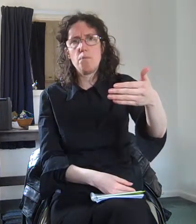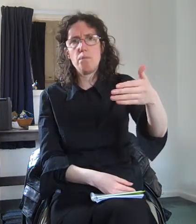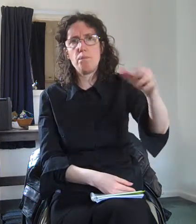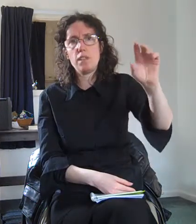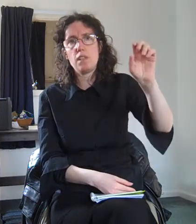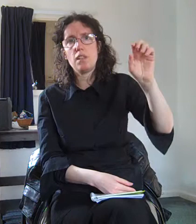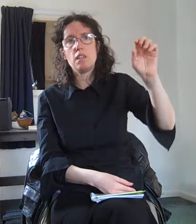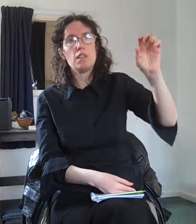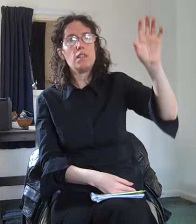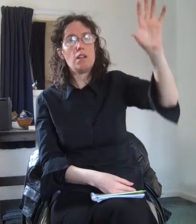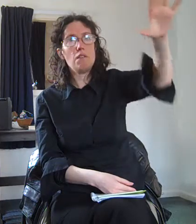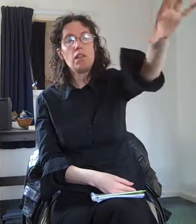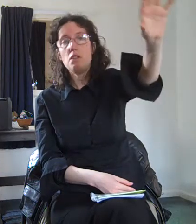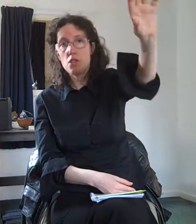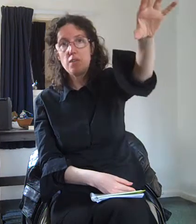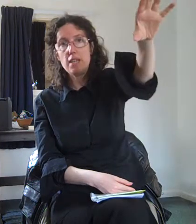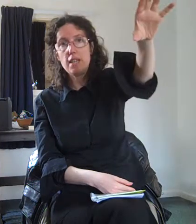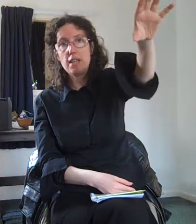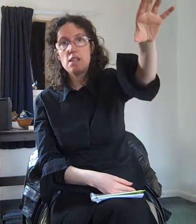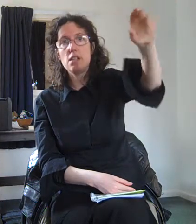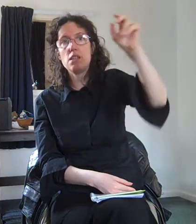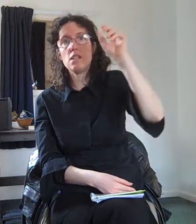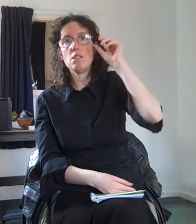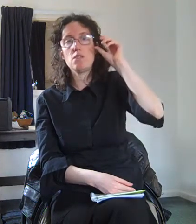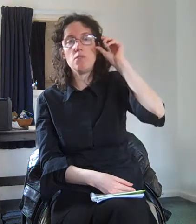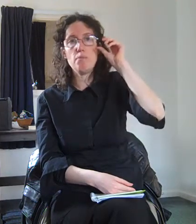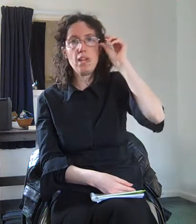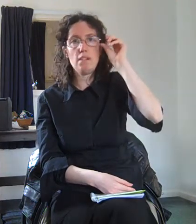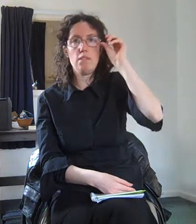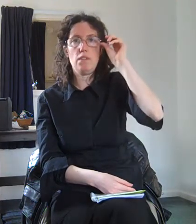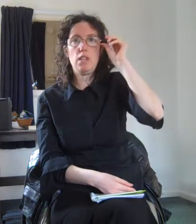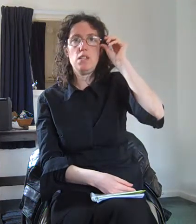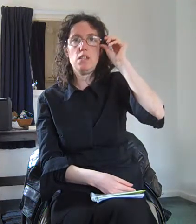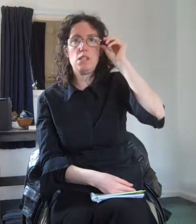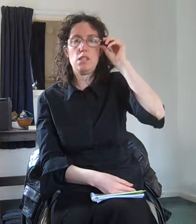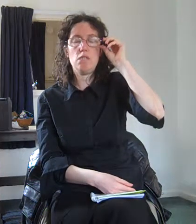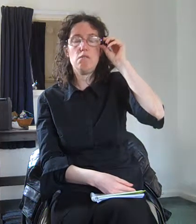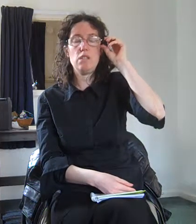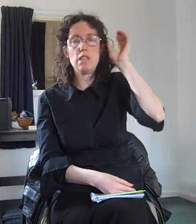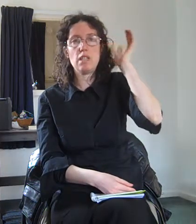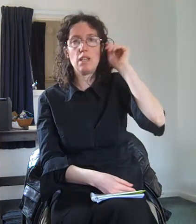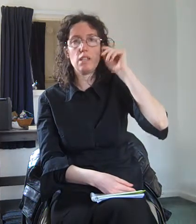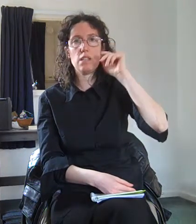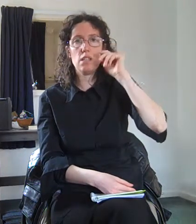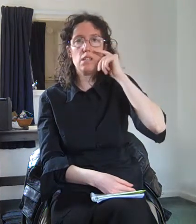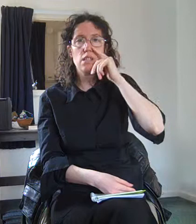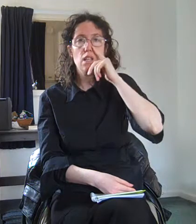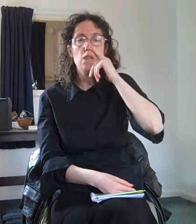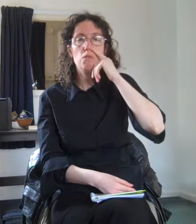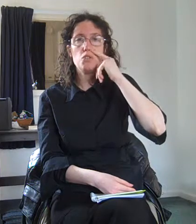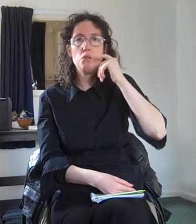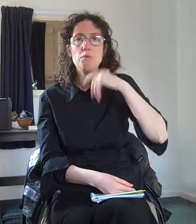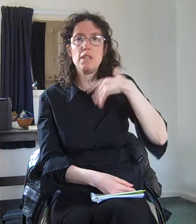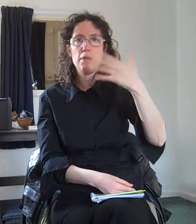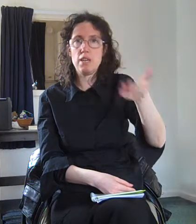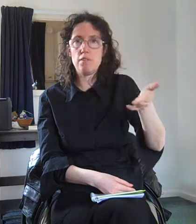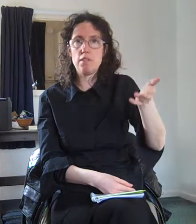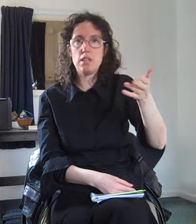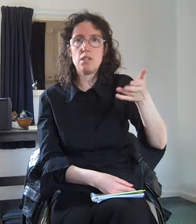now they get you to read the letters through magnifiers or reading glasses which normally make everything